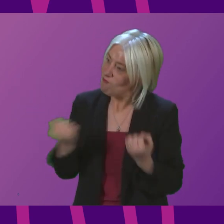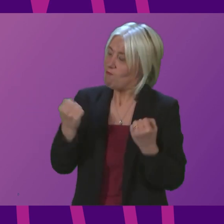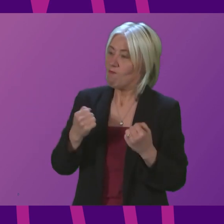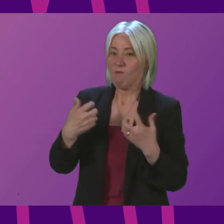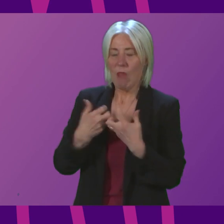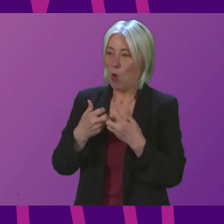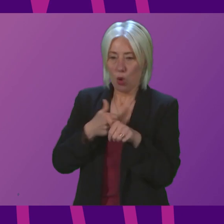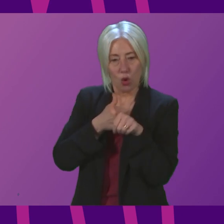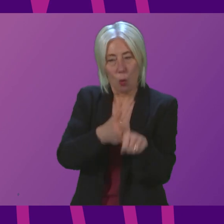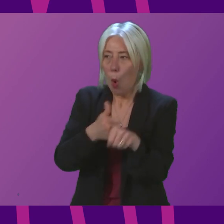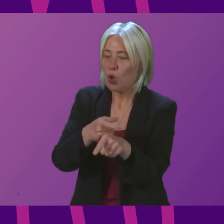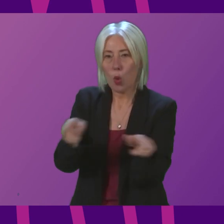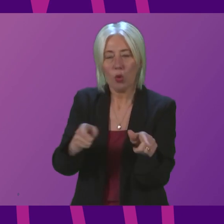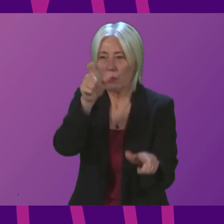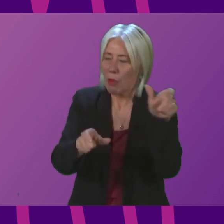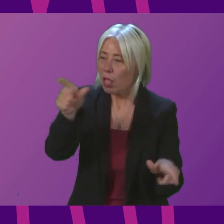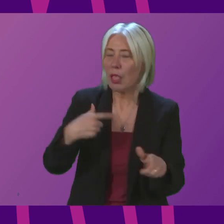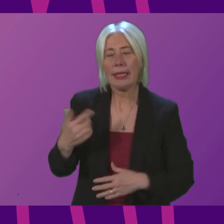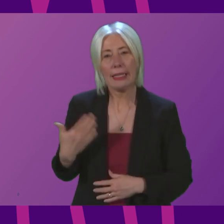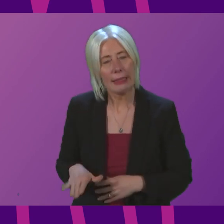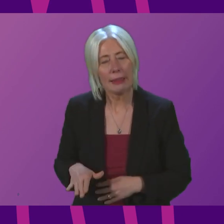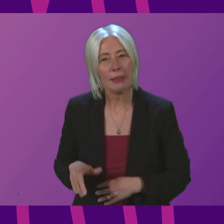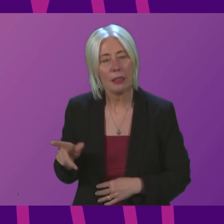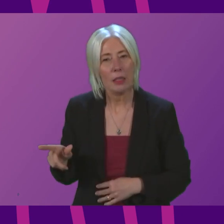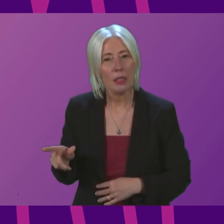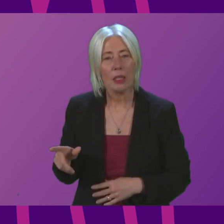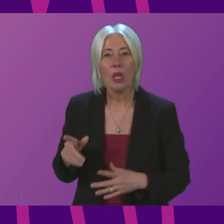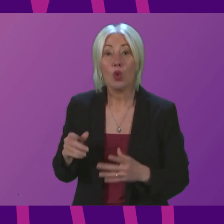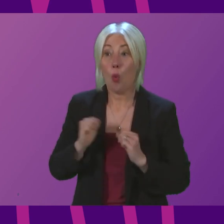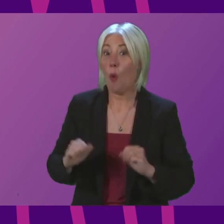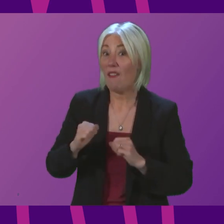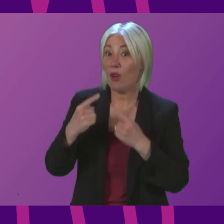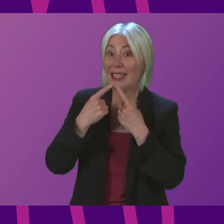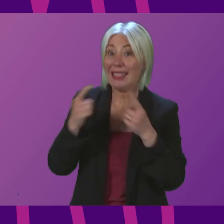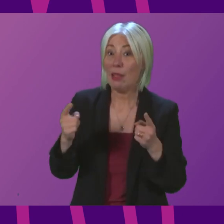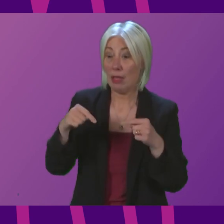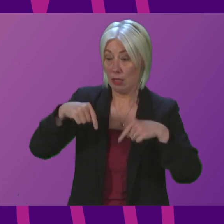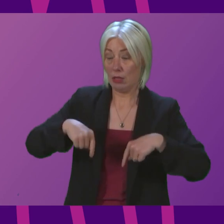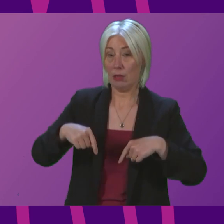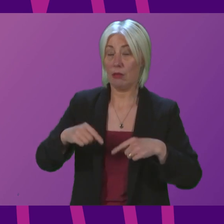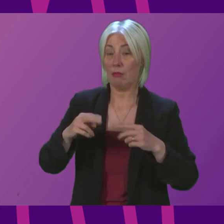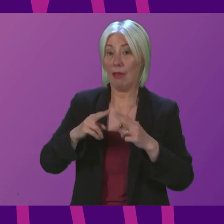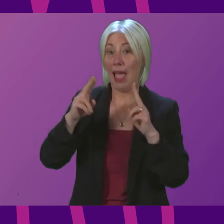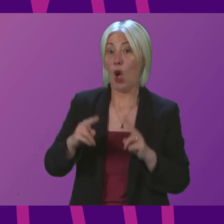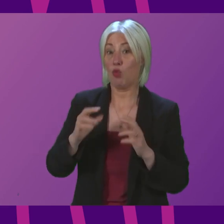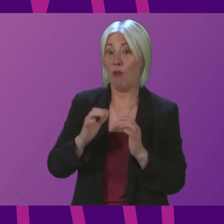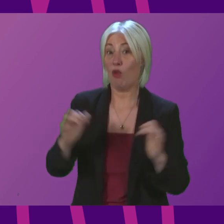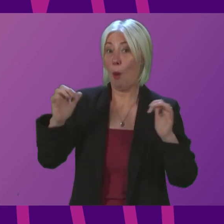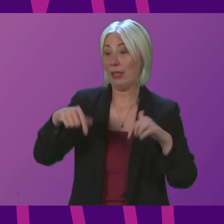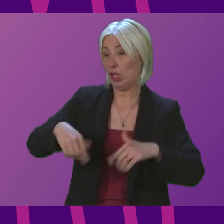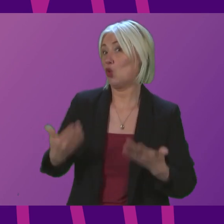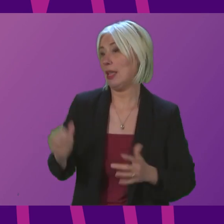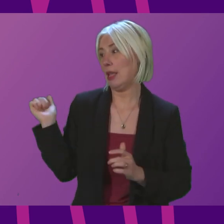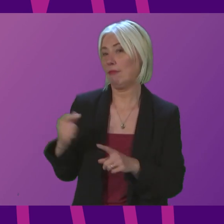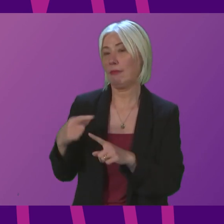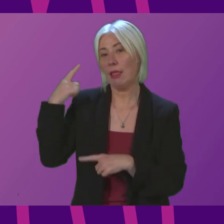households in need. And we obviously await the statements we made in the House of Commons today. We have repeatedly